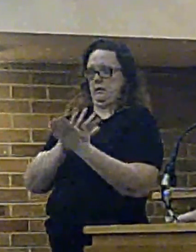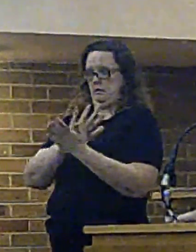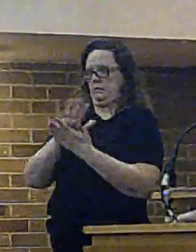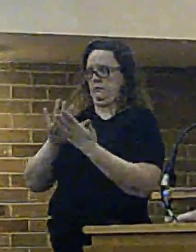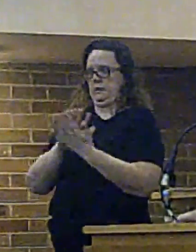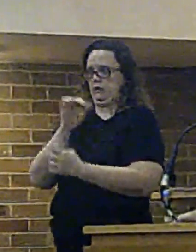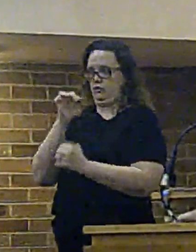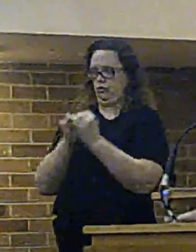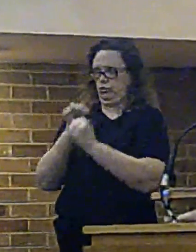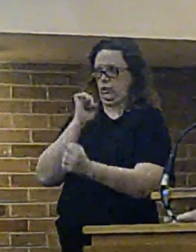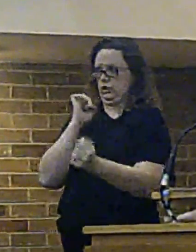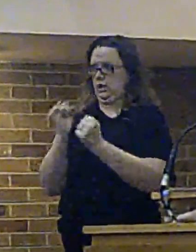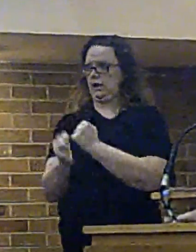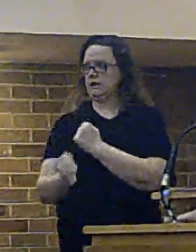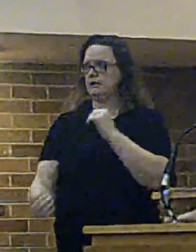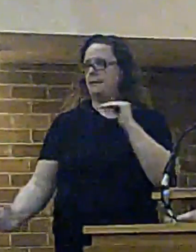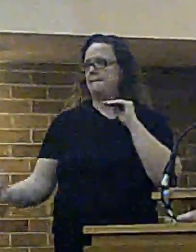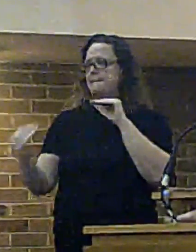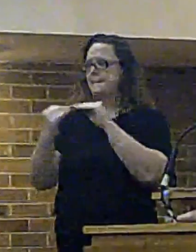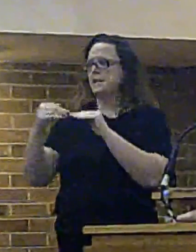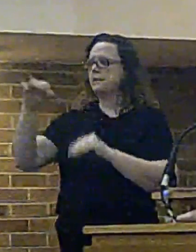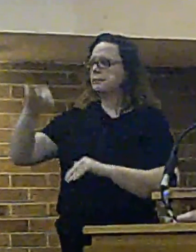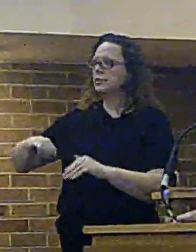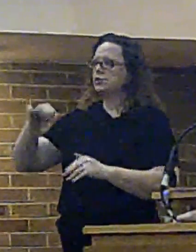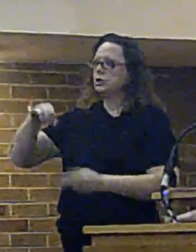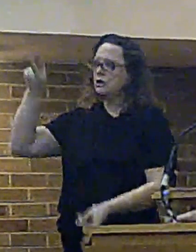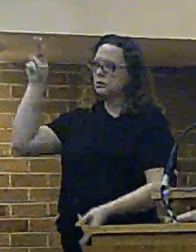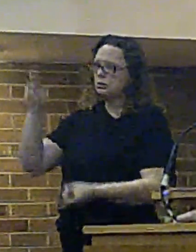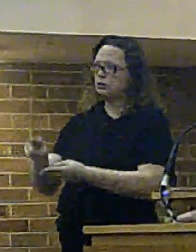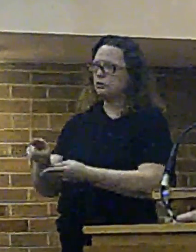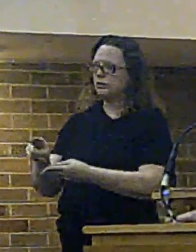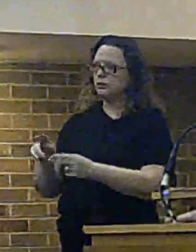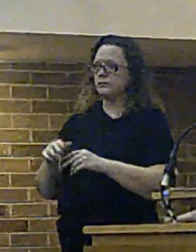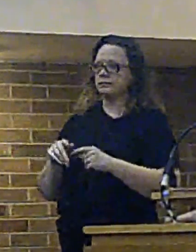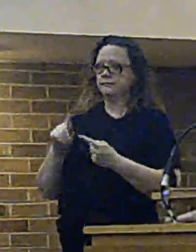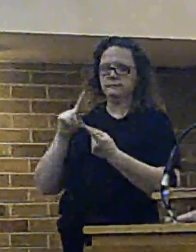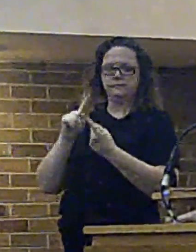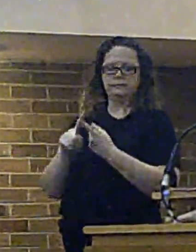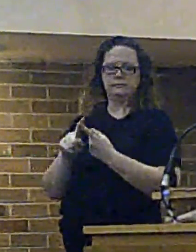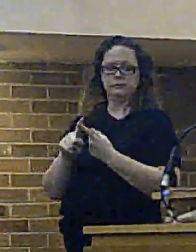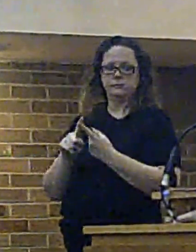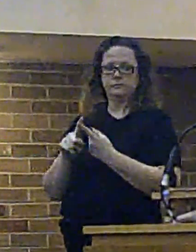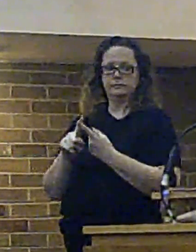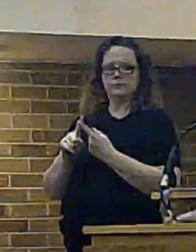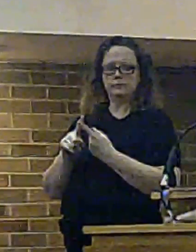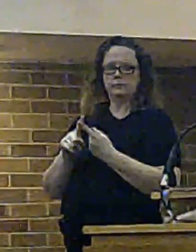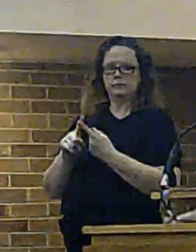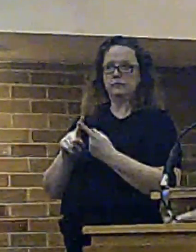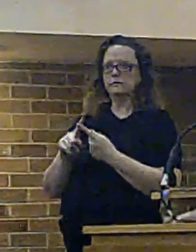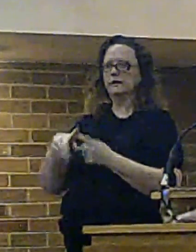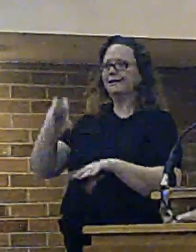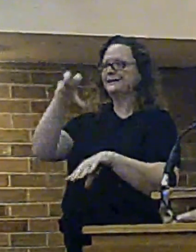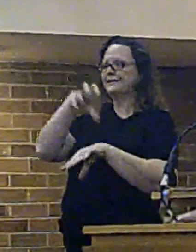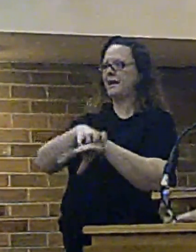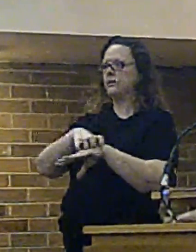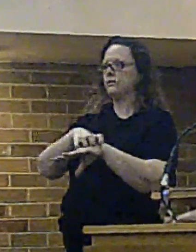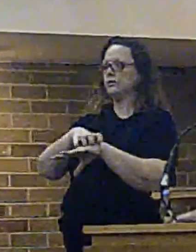changes required to meet the reduction in the budget and they are outright station closures